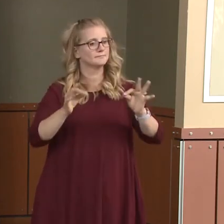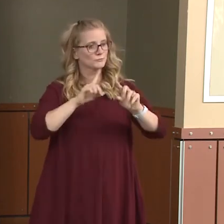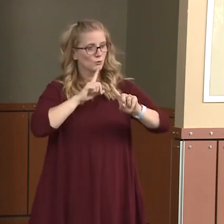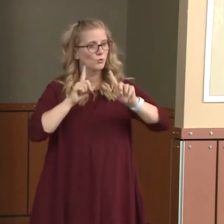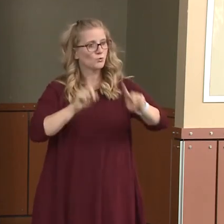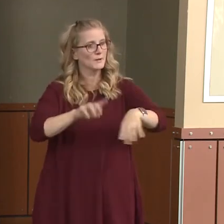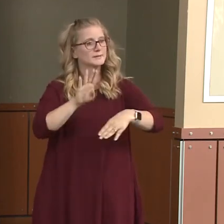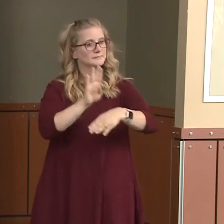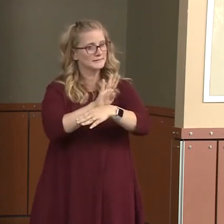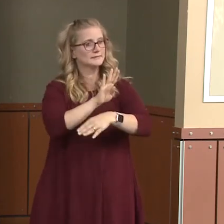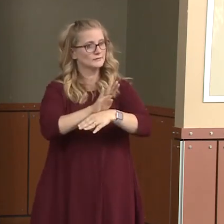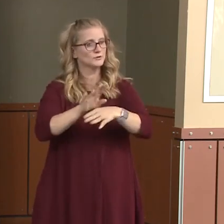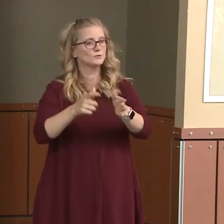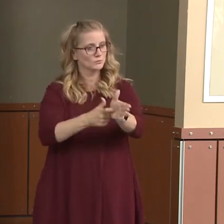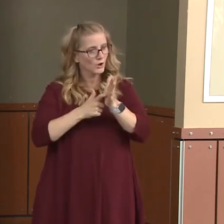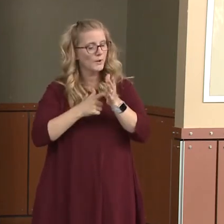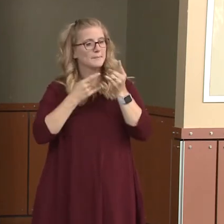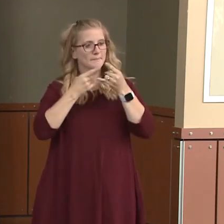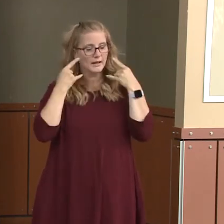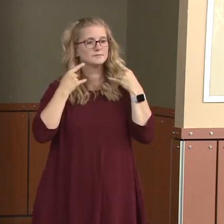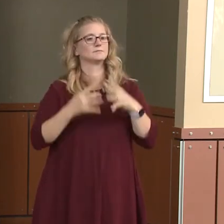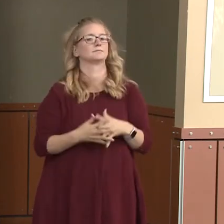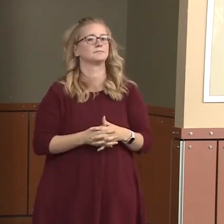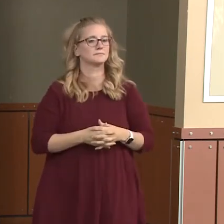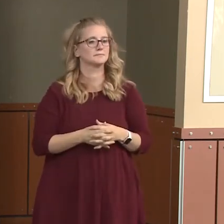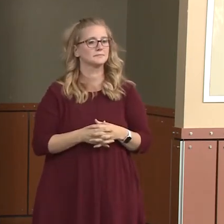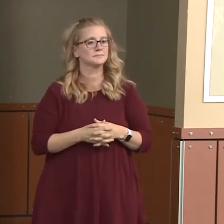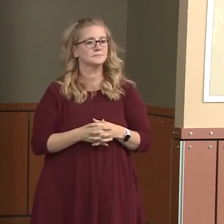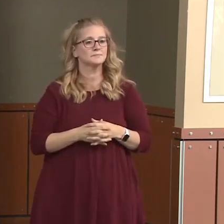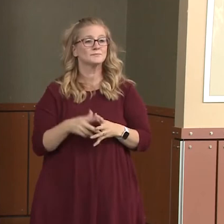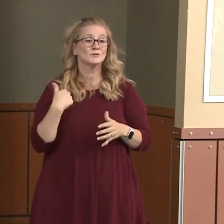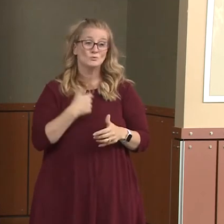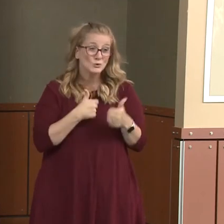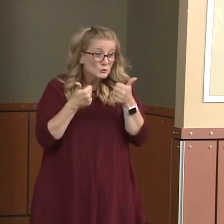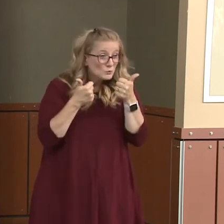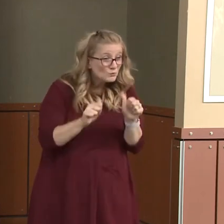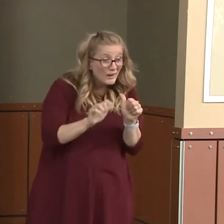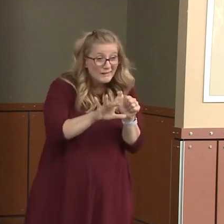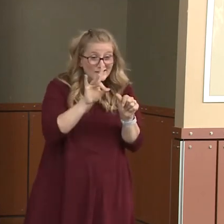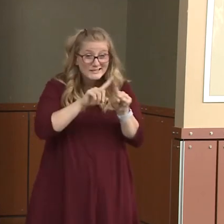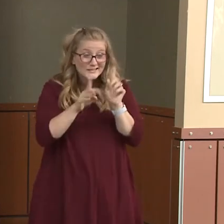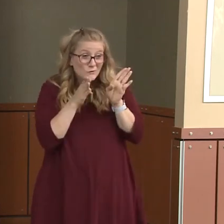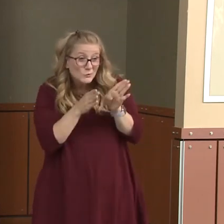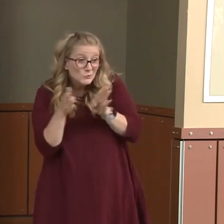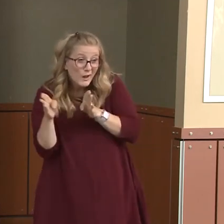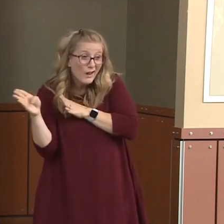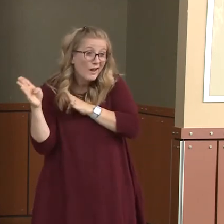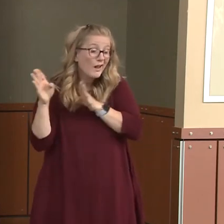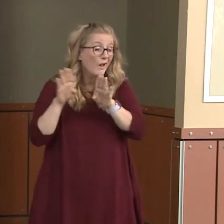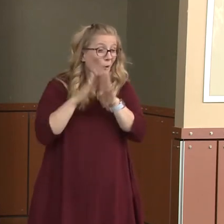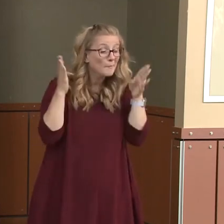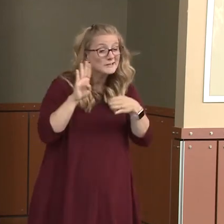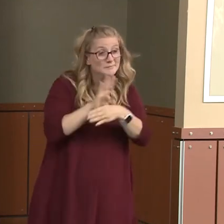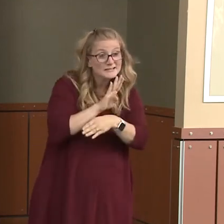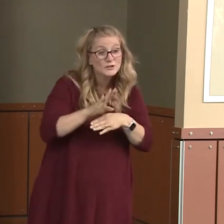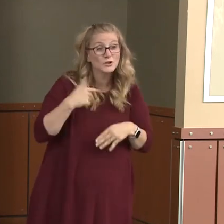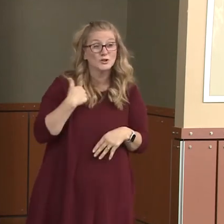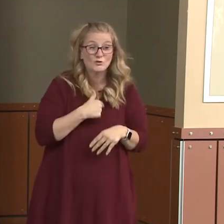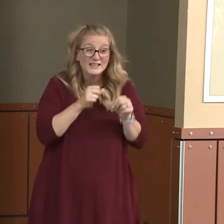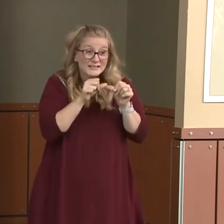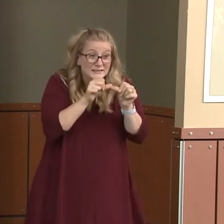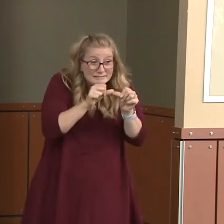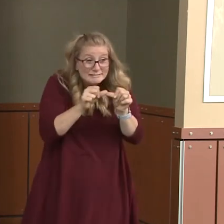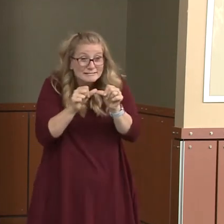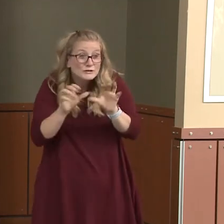We've tried to find ways to get our businesses open, and we continue to do that. But we really need to